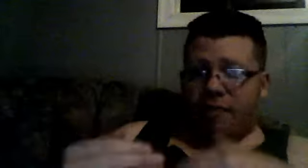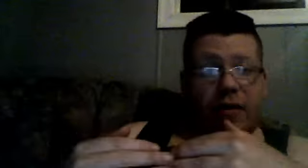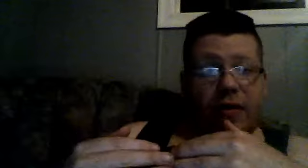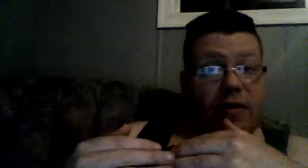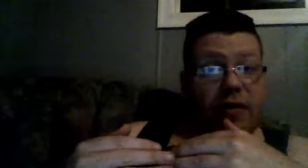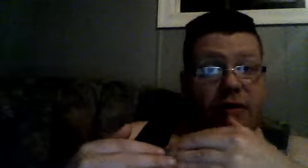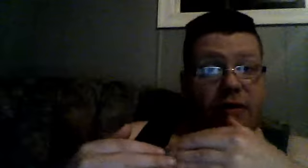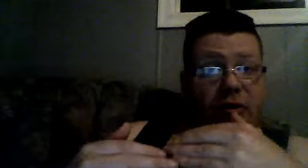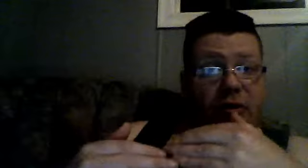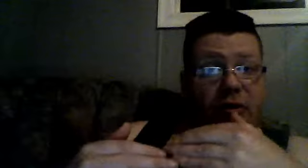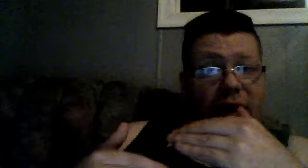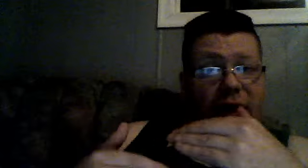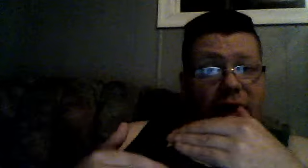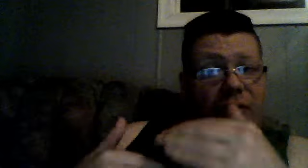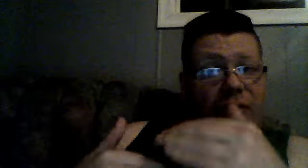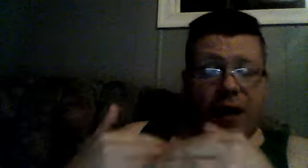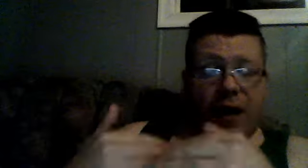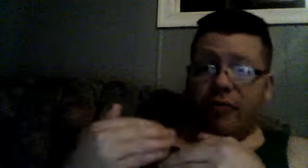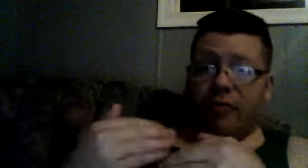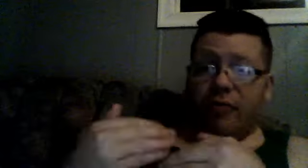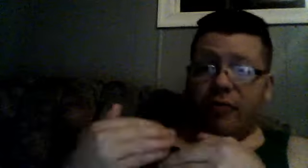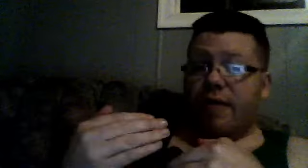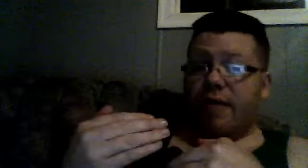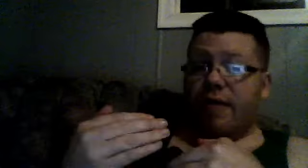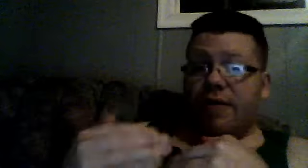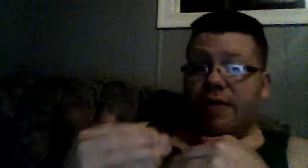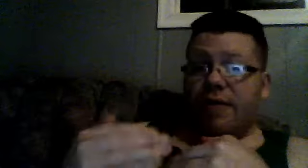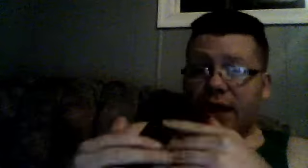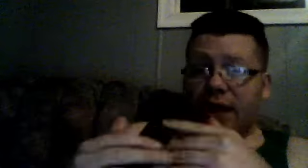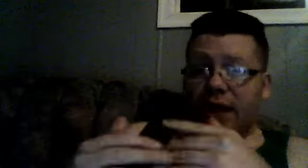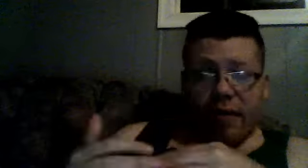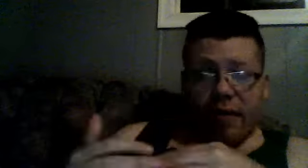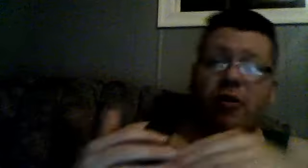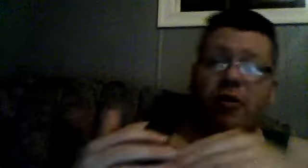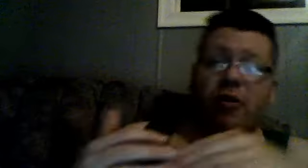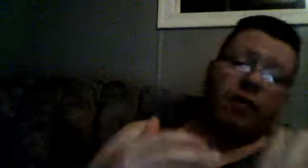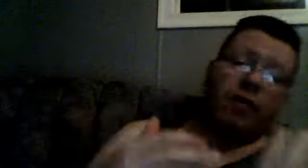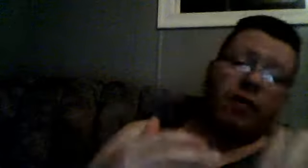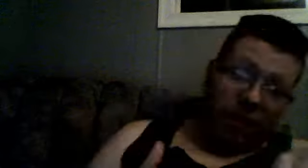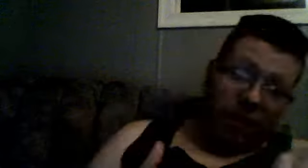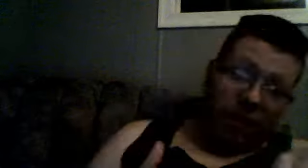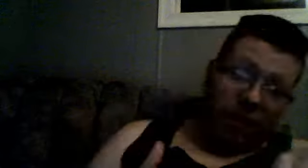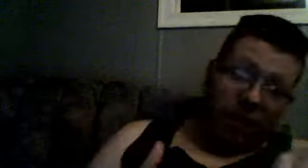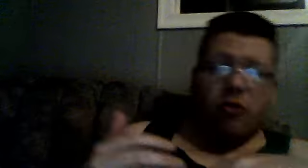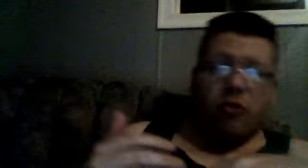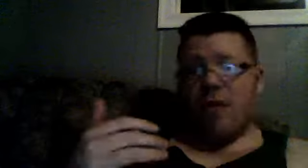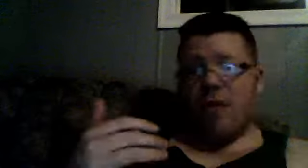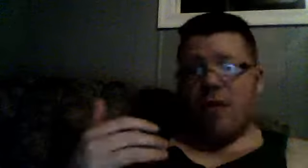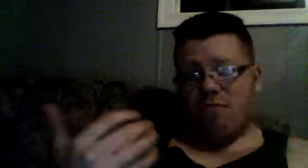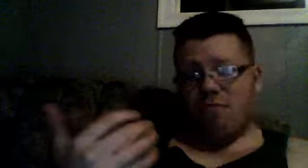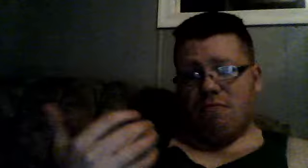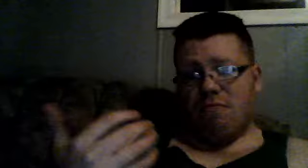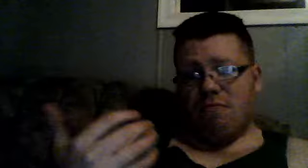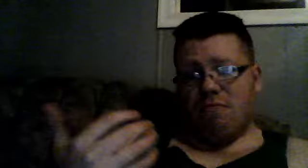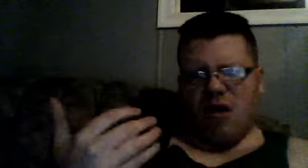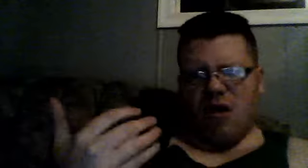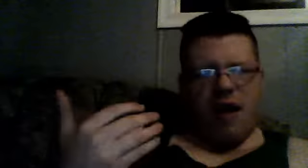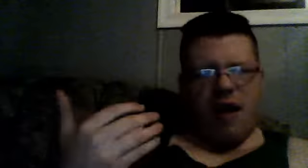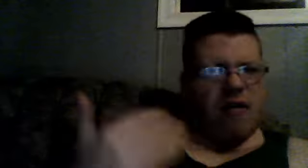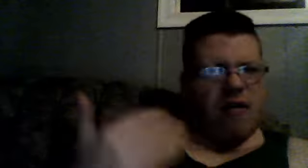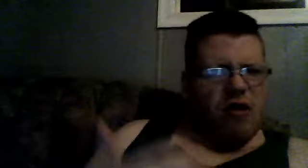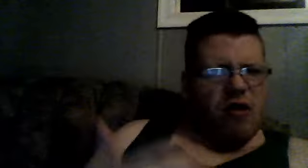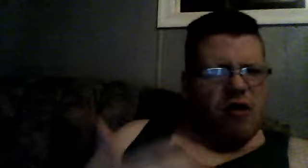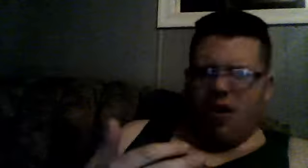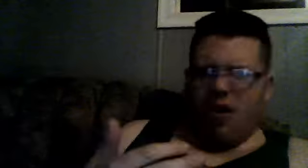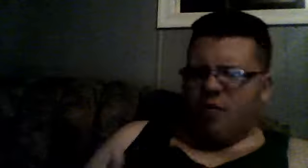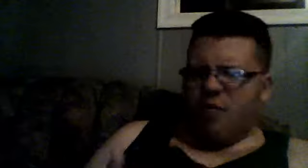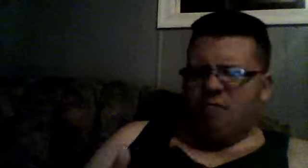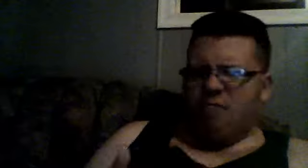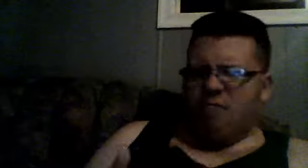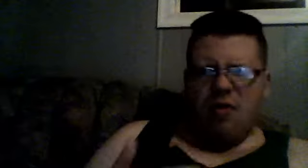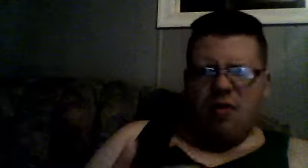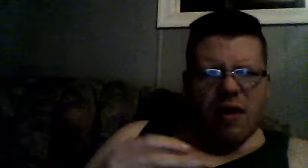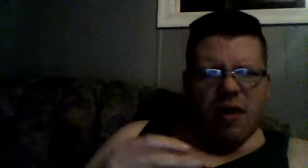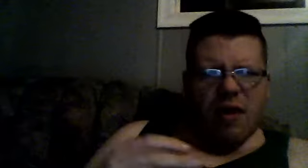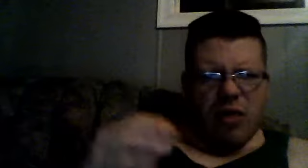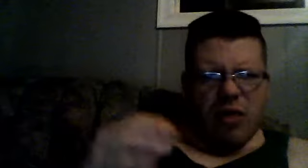surely have, don't have the same thing as the, original, story, but, and, story and characters, but, you have to think,